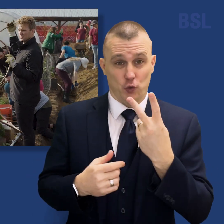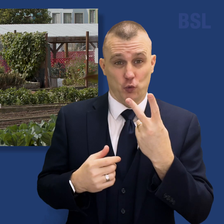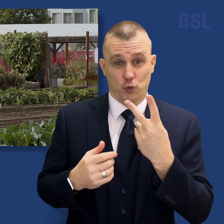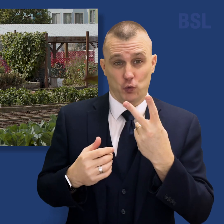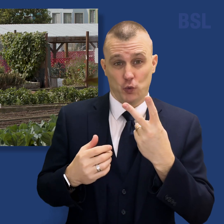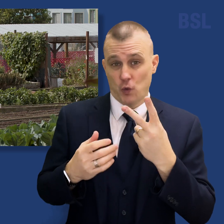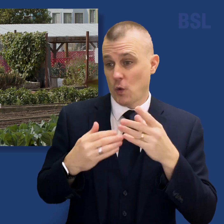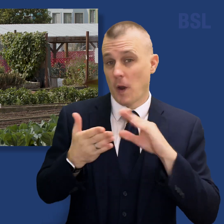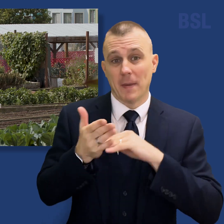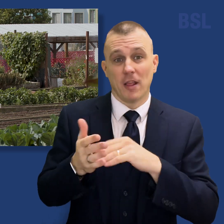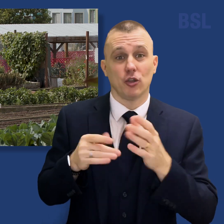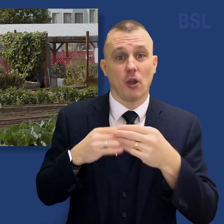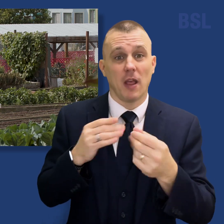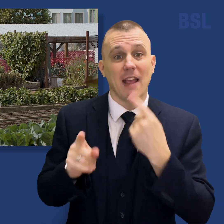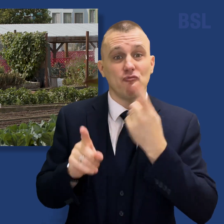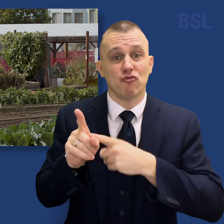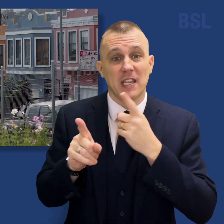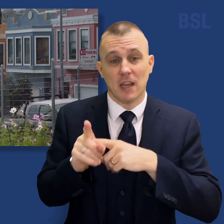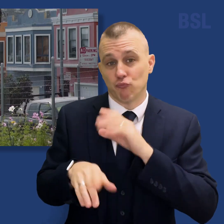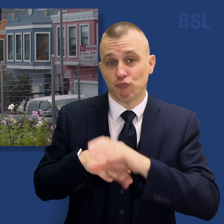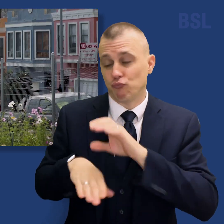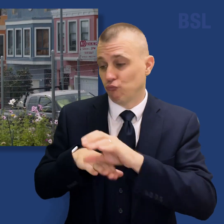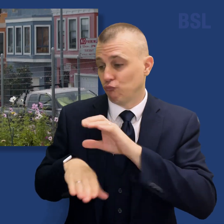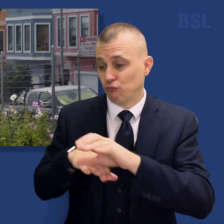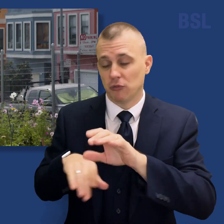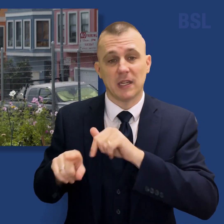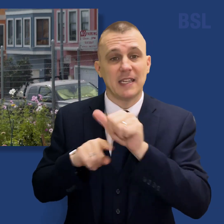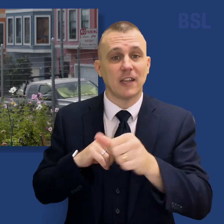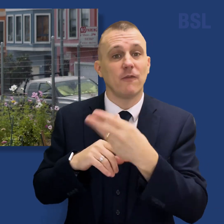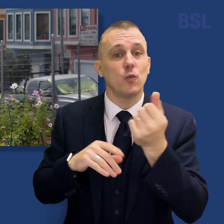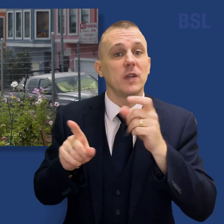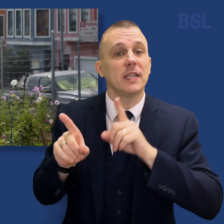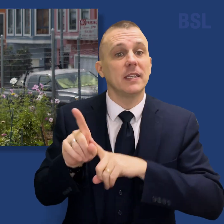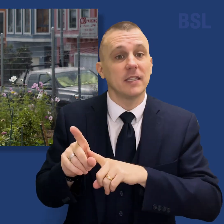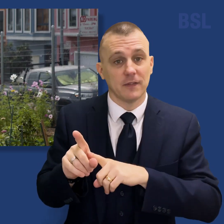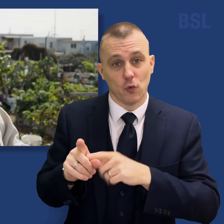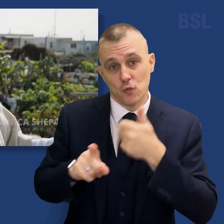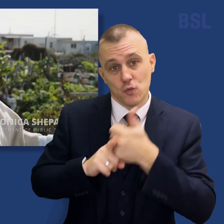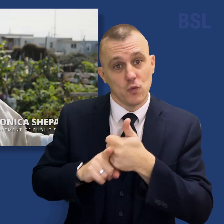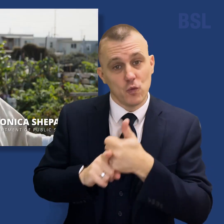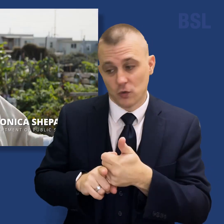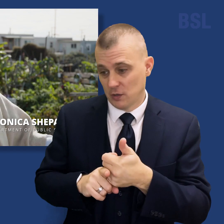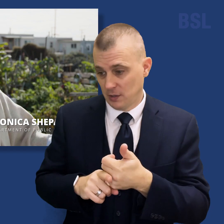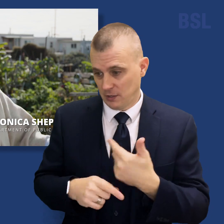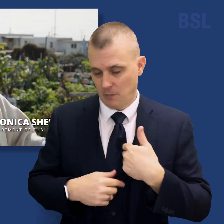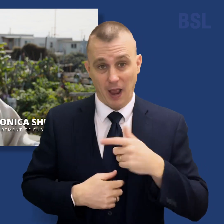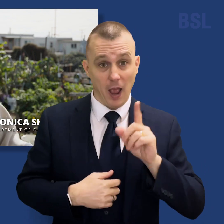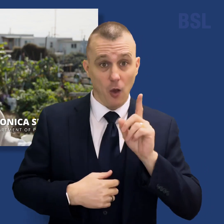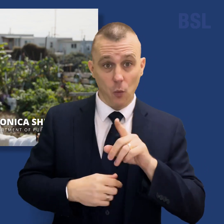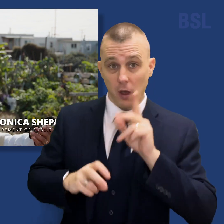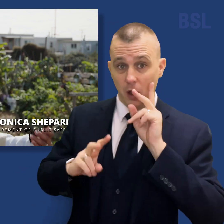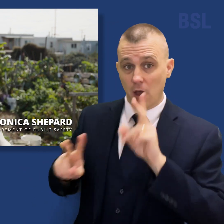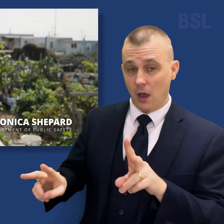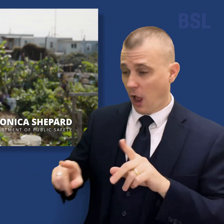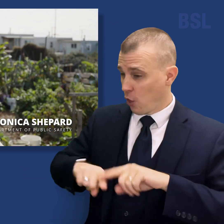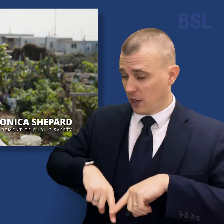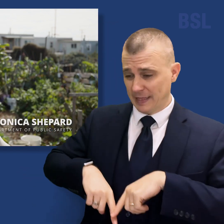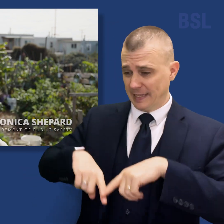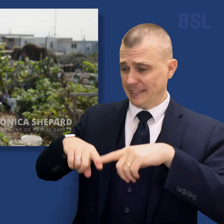a year over the next three years to fund such projects. When I walked out on it and saw all these people, and I said, look at the difference